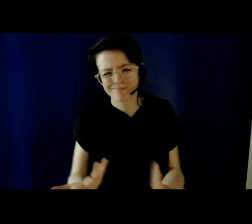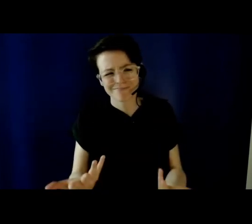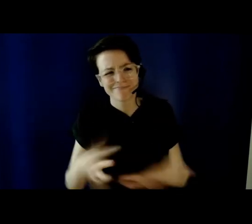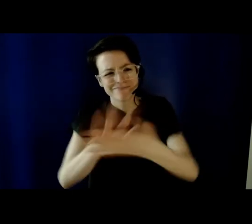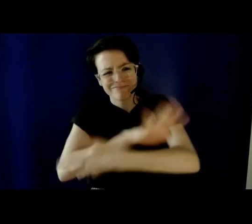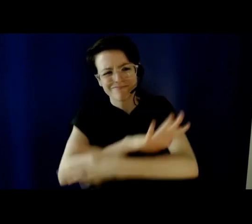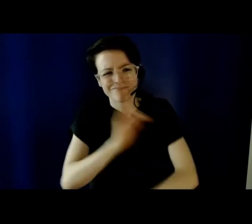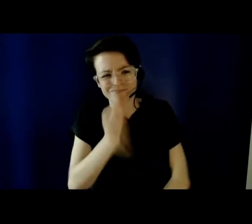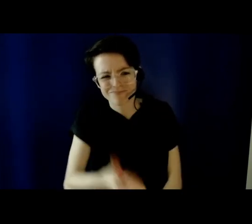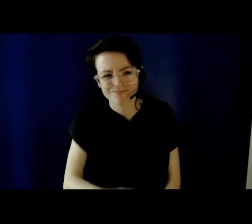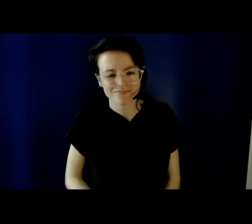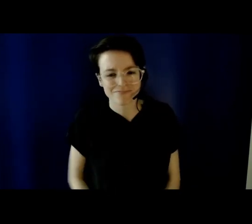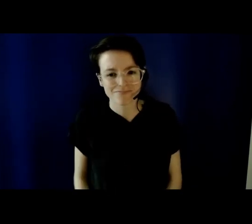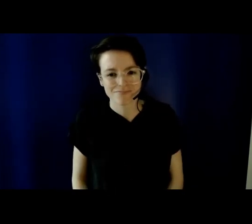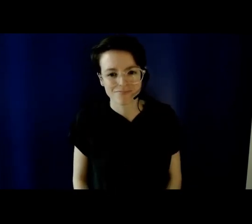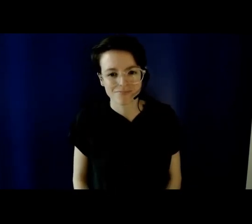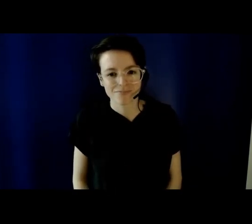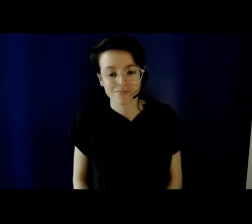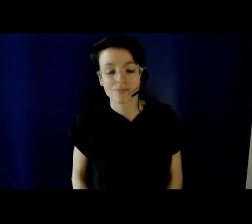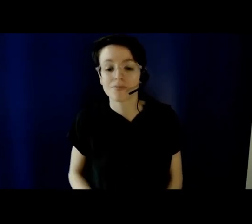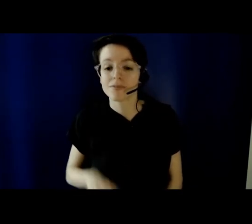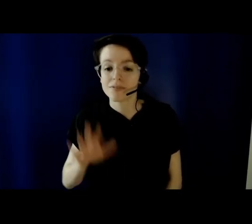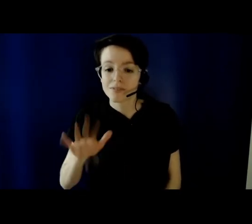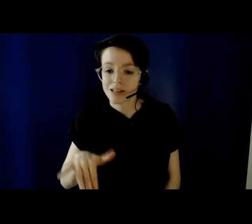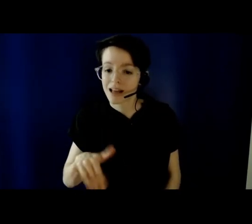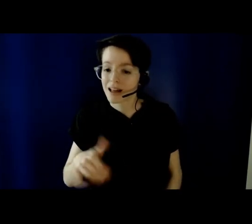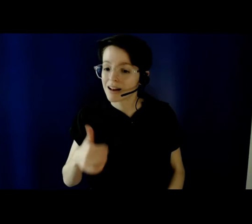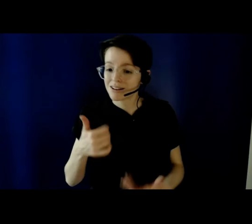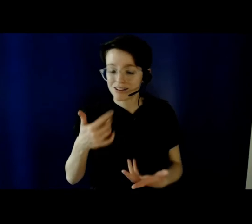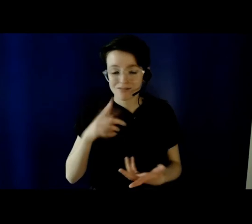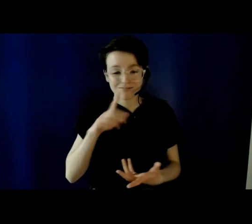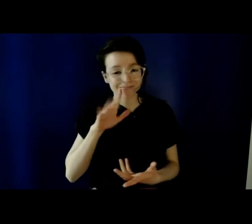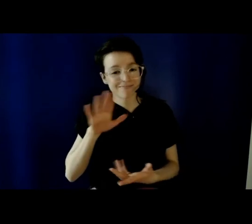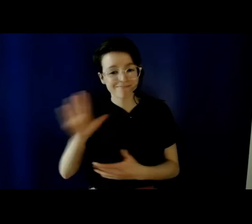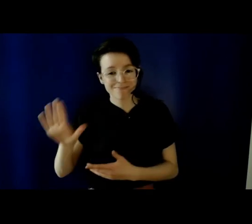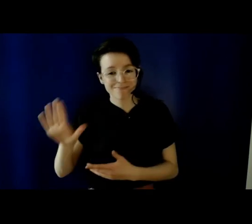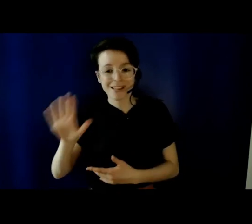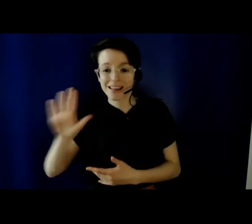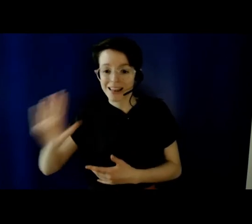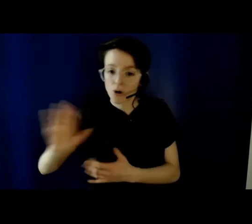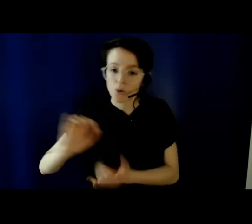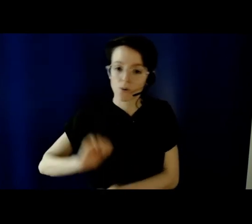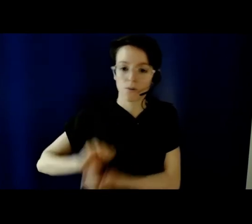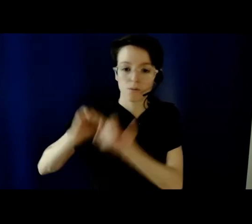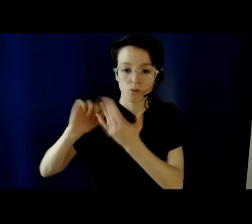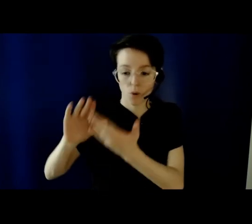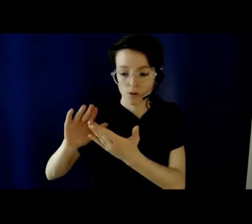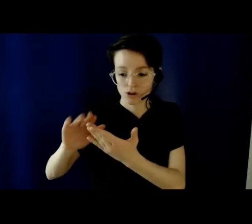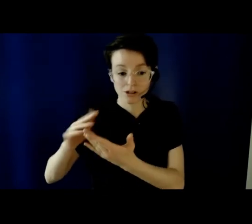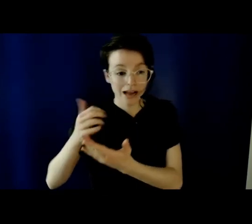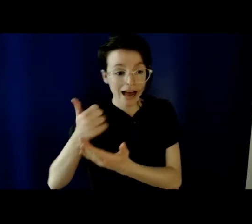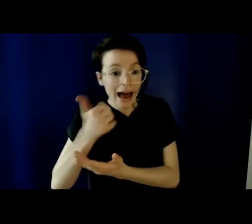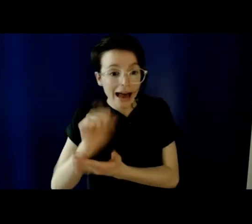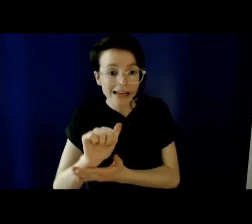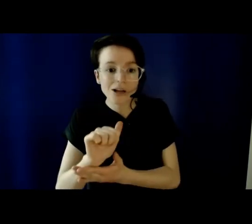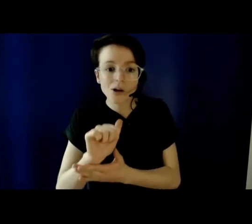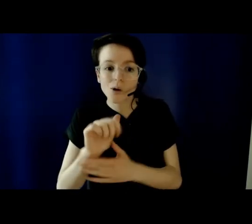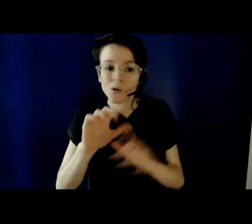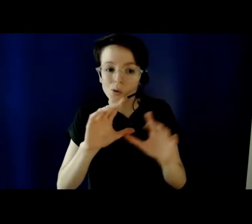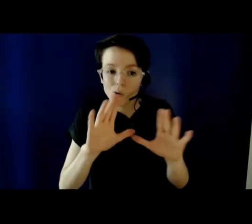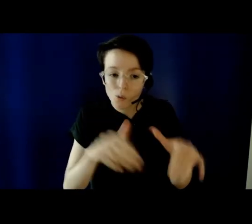The entire approach to engagement with all equity-denied groups needs to change. We need to be